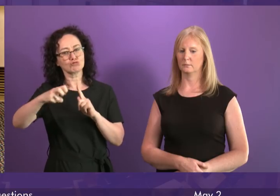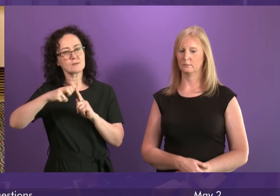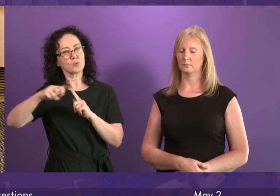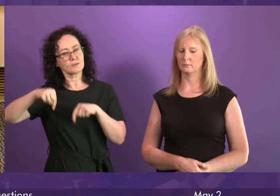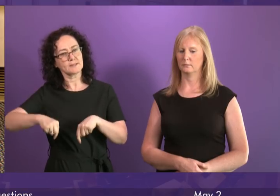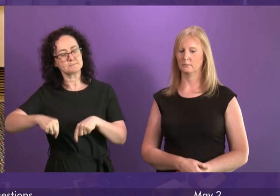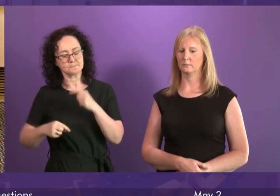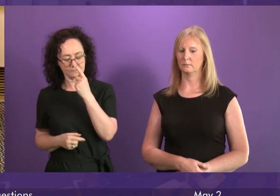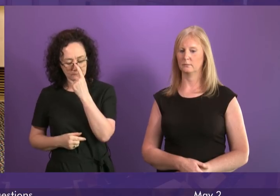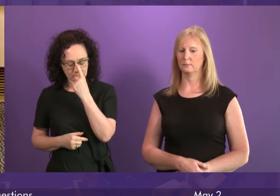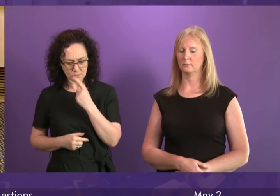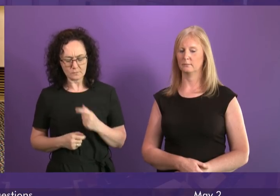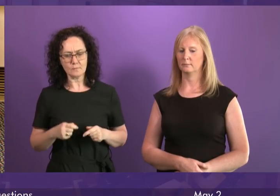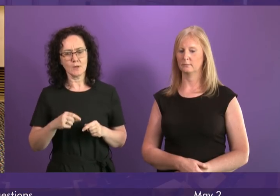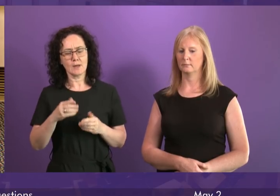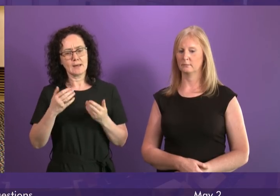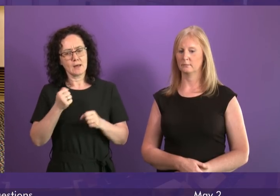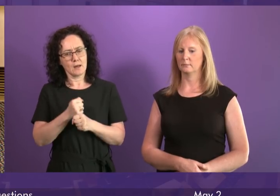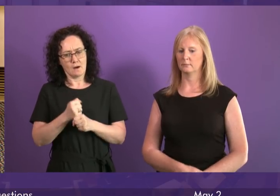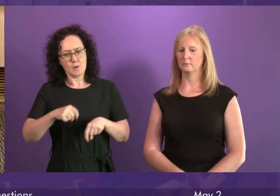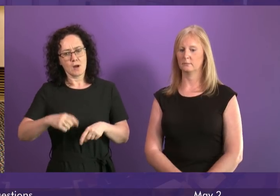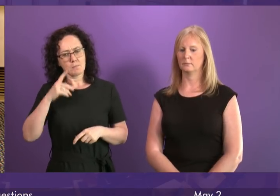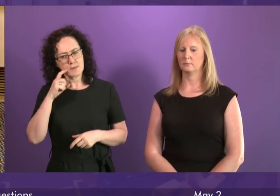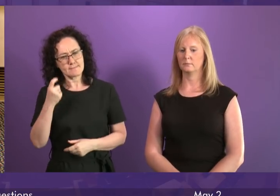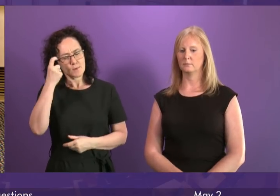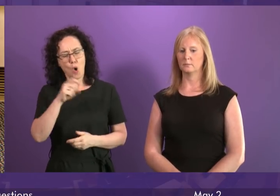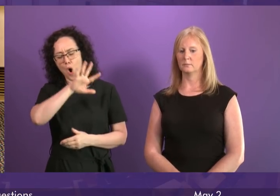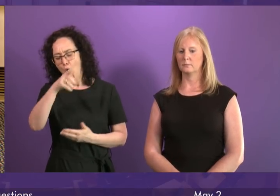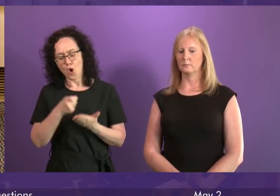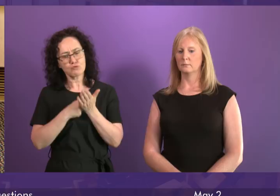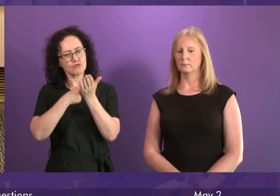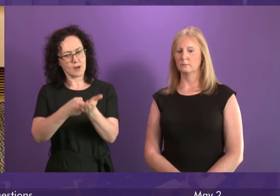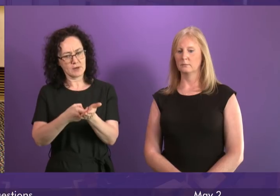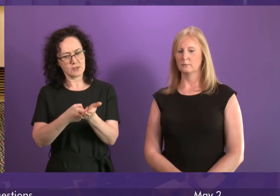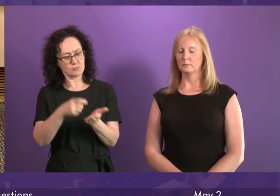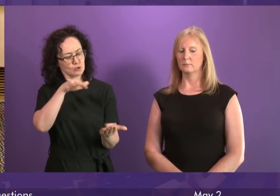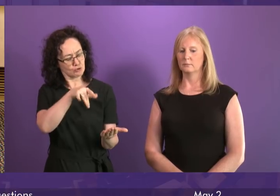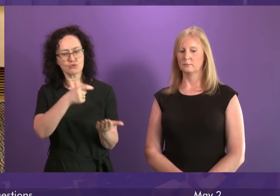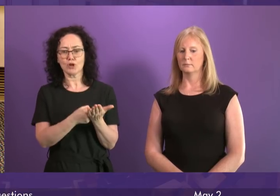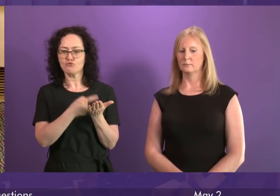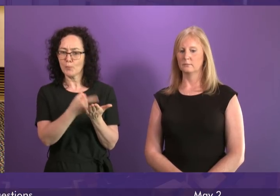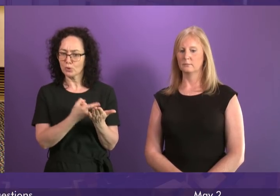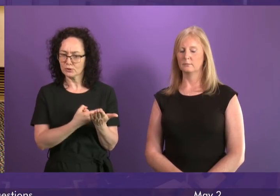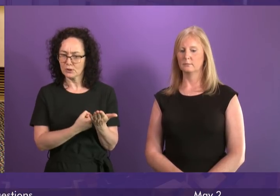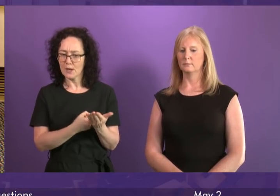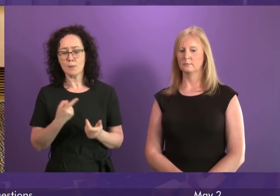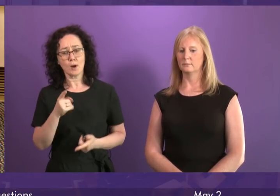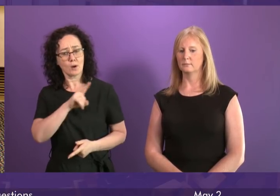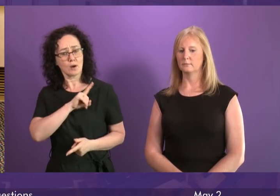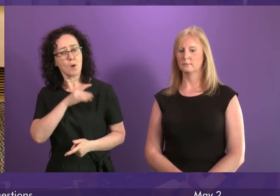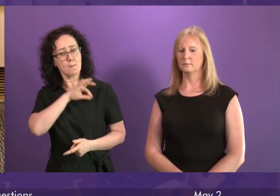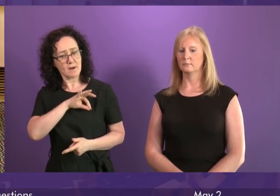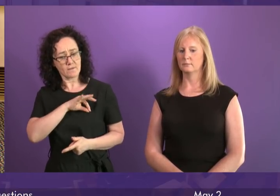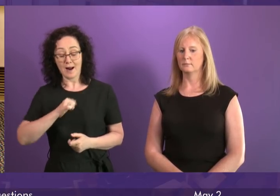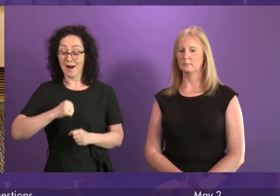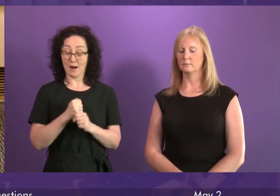allow the government to consider all of the commission's recommendations and look at how they will benefit not just Glasgow and the west of Scotland but how those